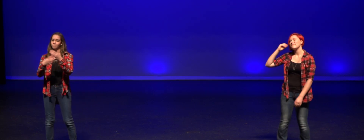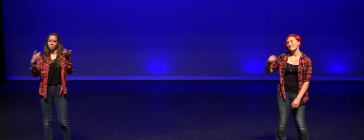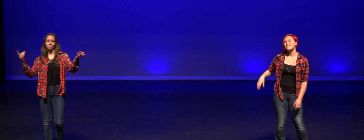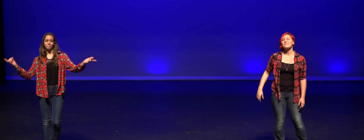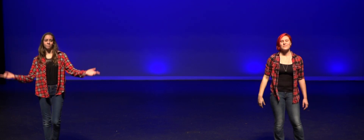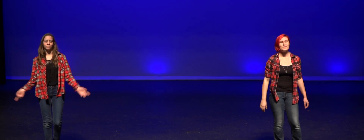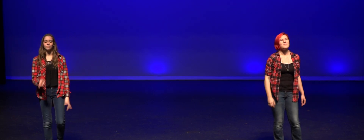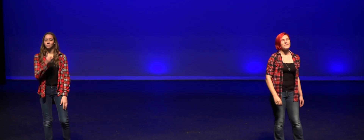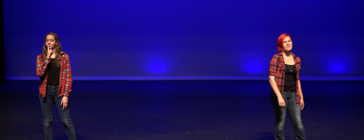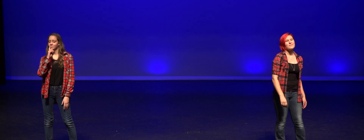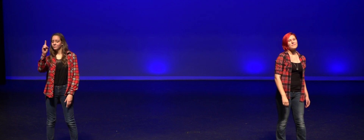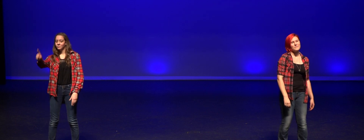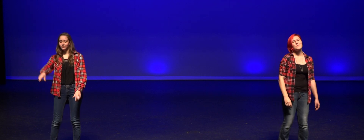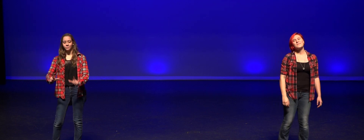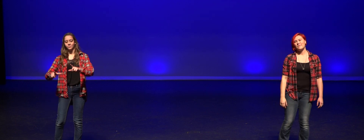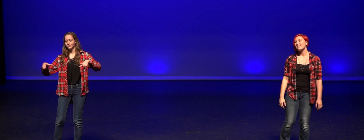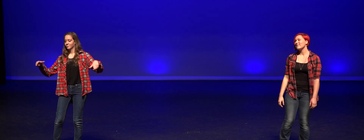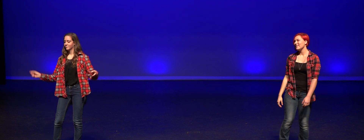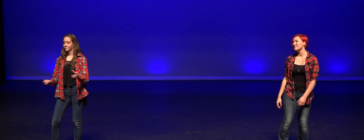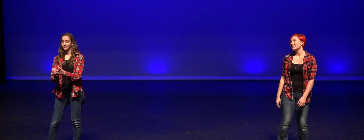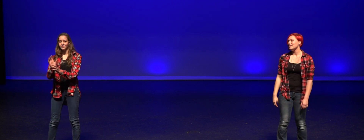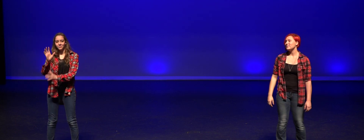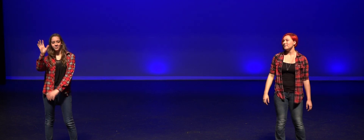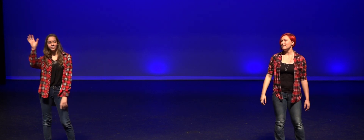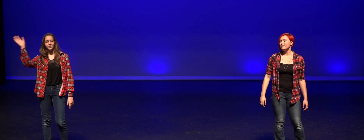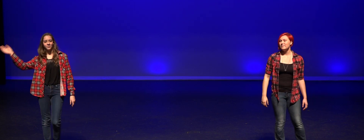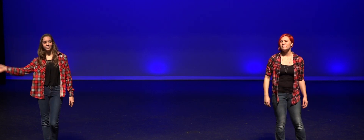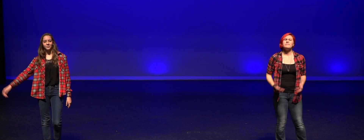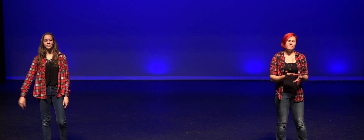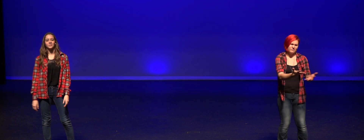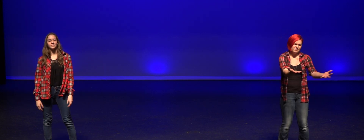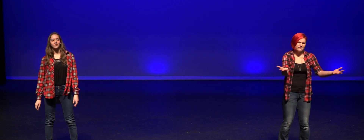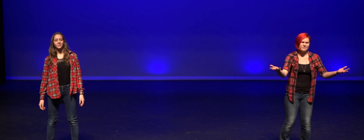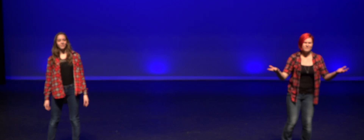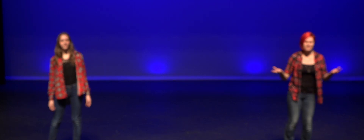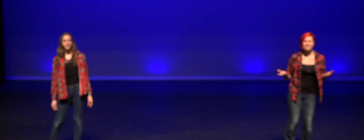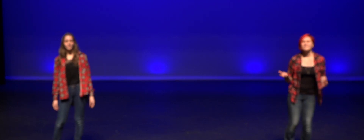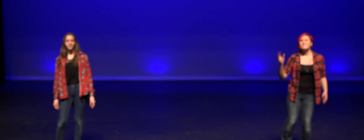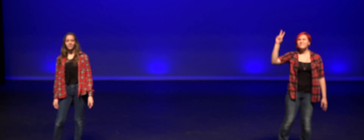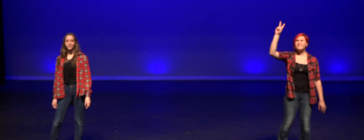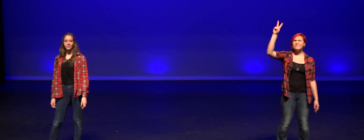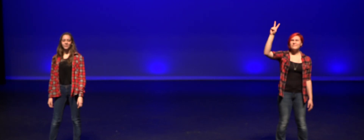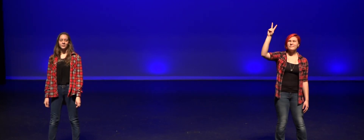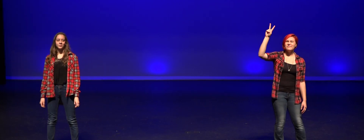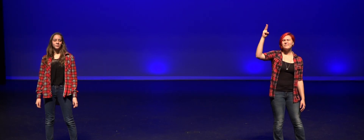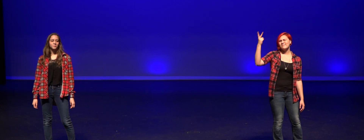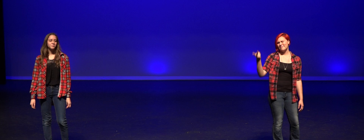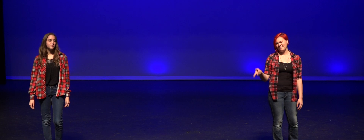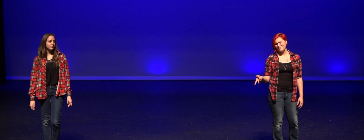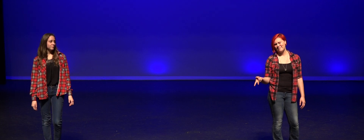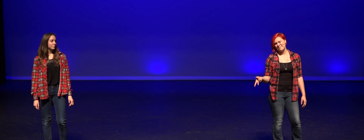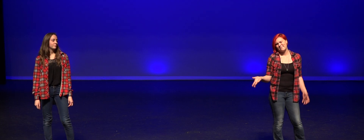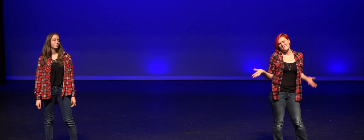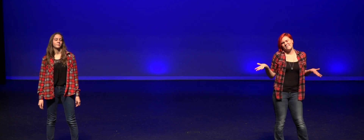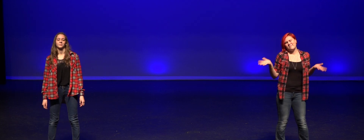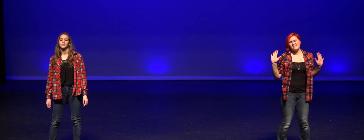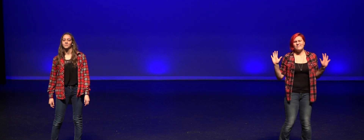Everybody's talking about exponential growth And the star market crashing in their portfolios